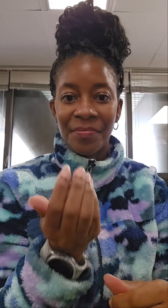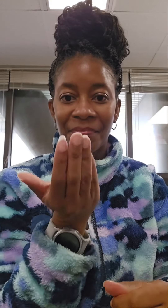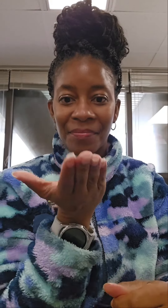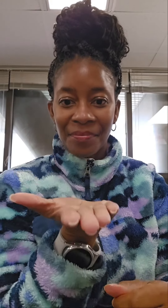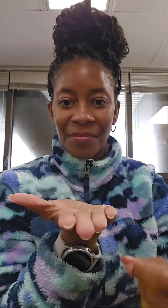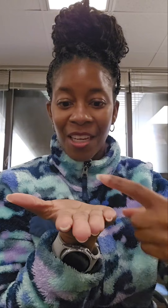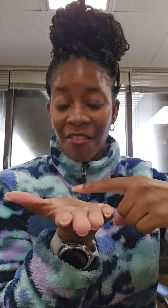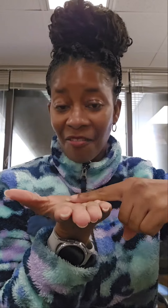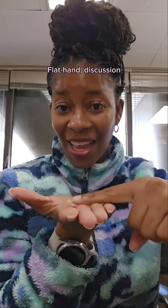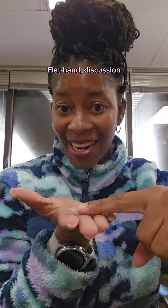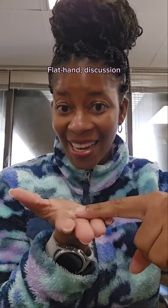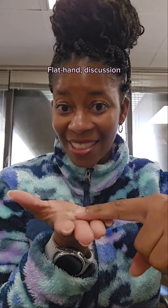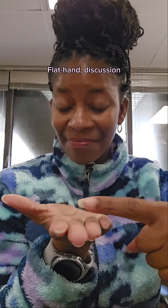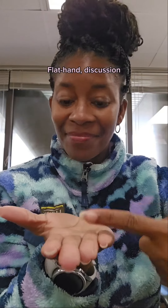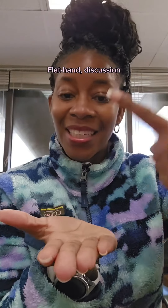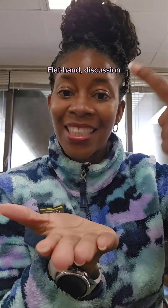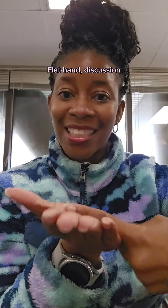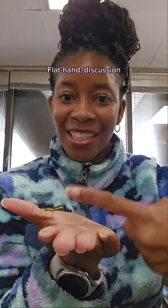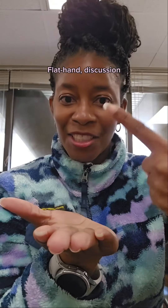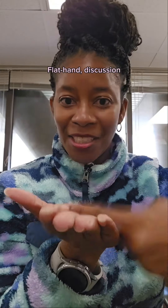Flat hand. Discussion.